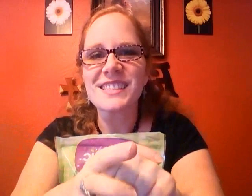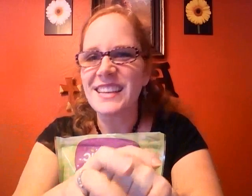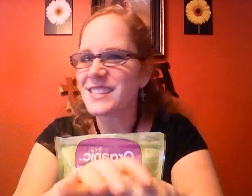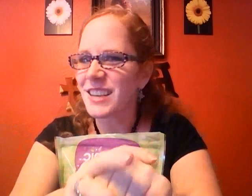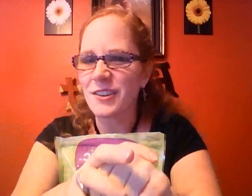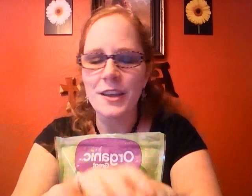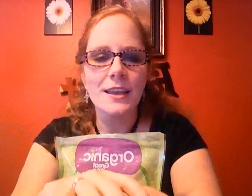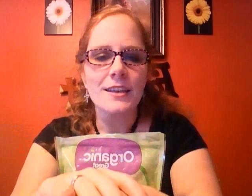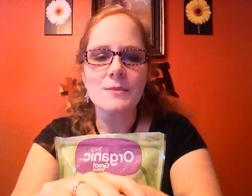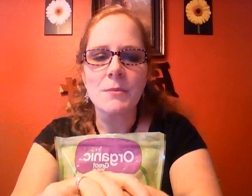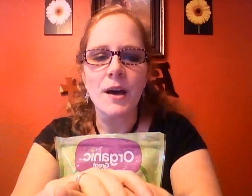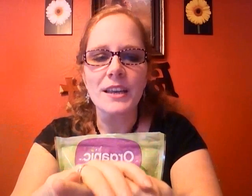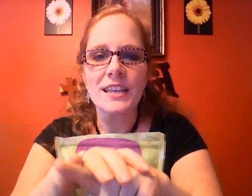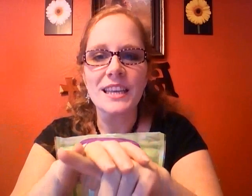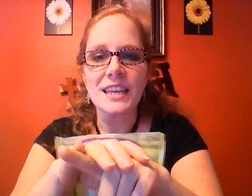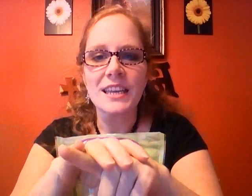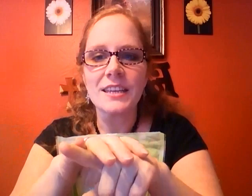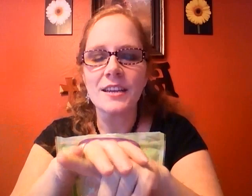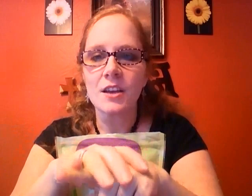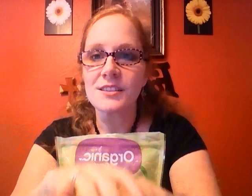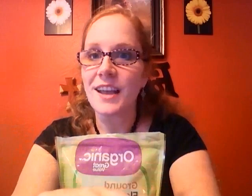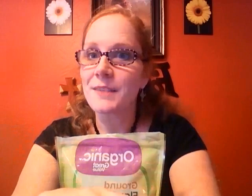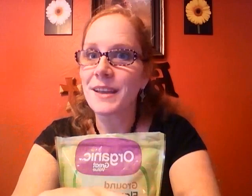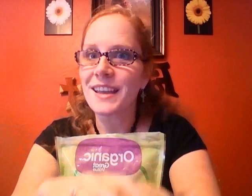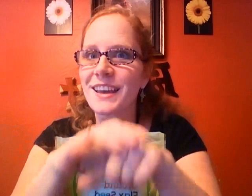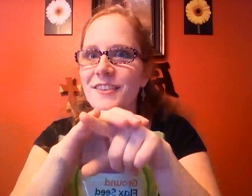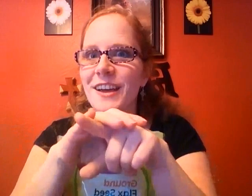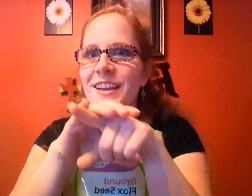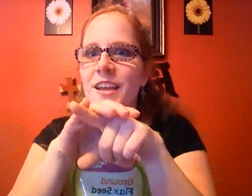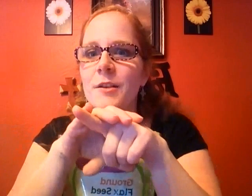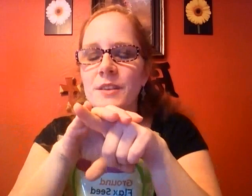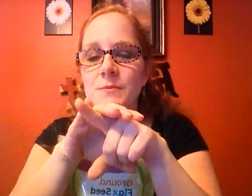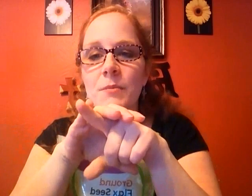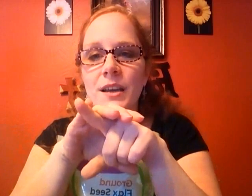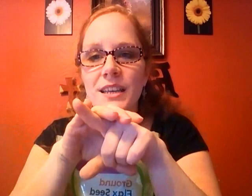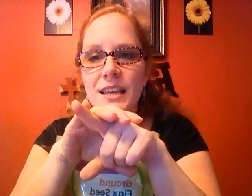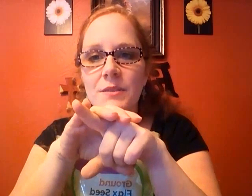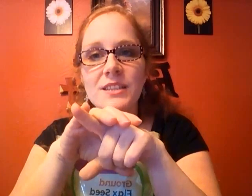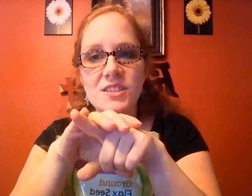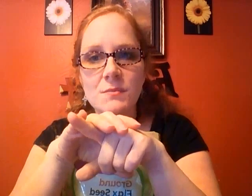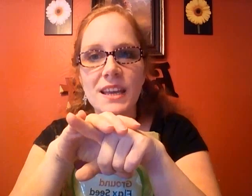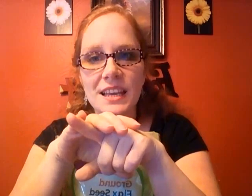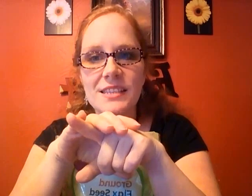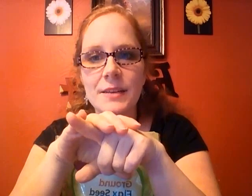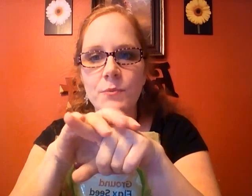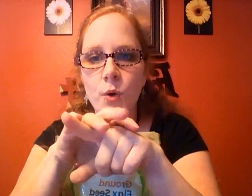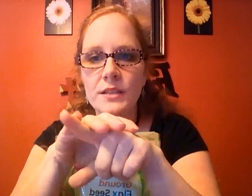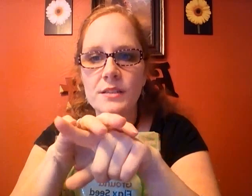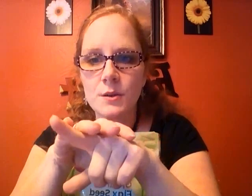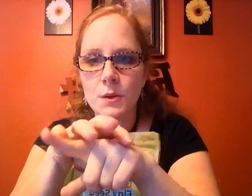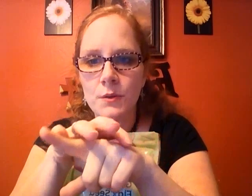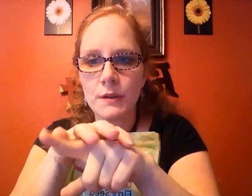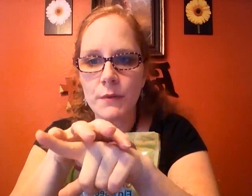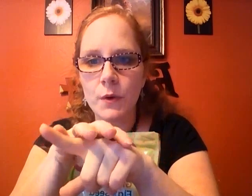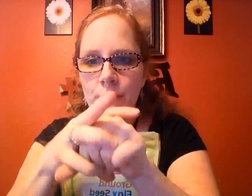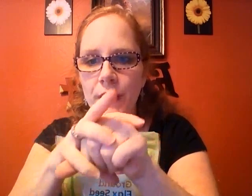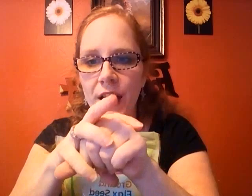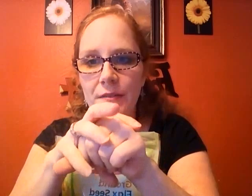six no does my body need oh sorry I had my hand out of the way does my body need let's just make it easy one two three four five